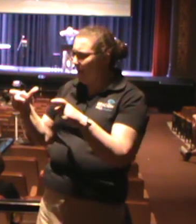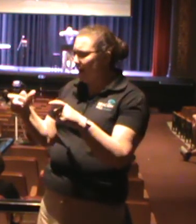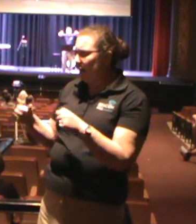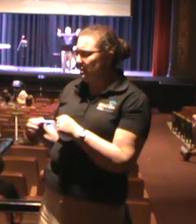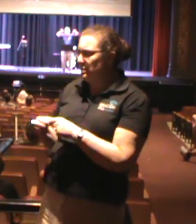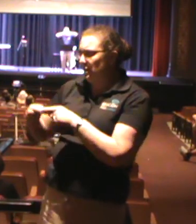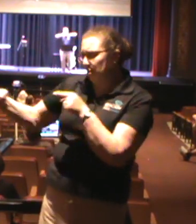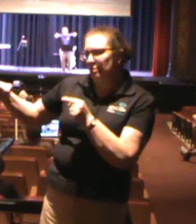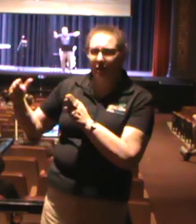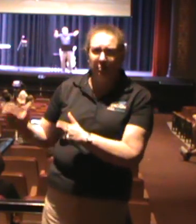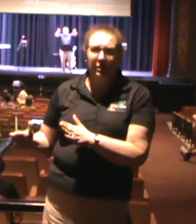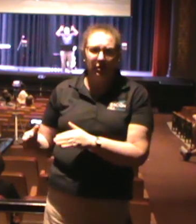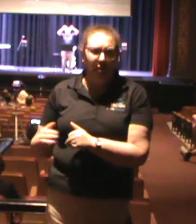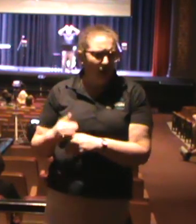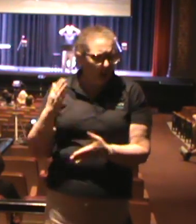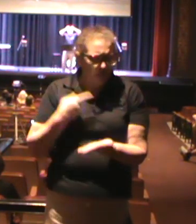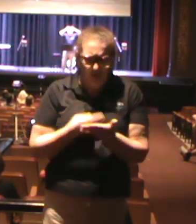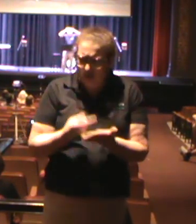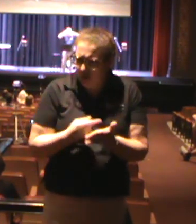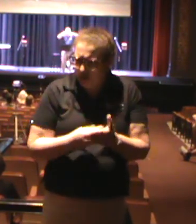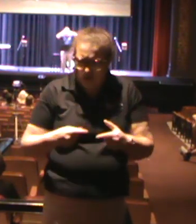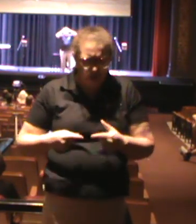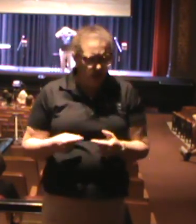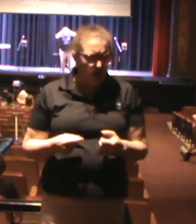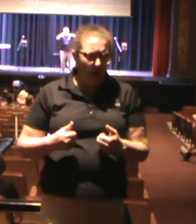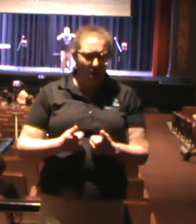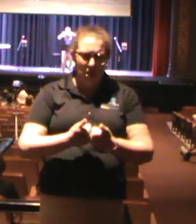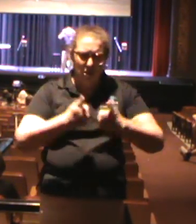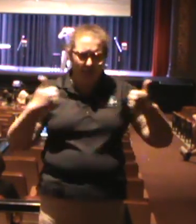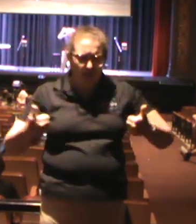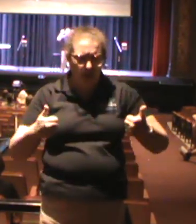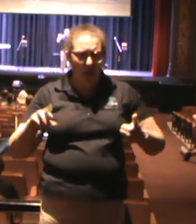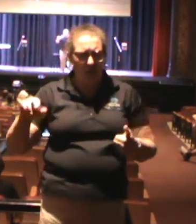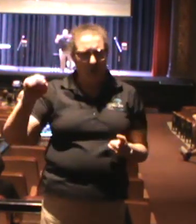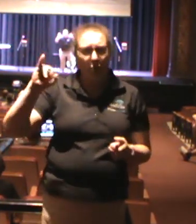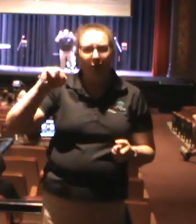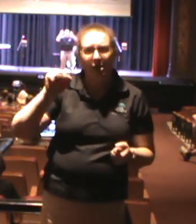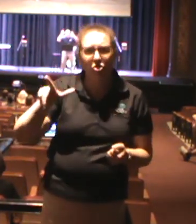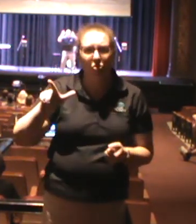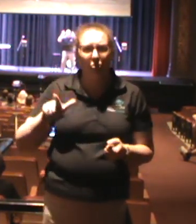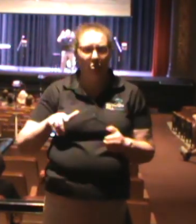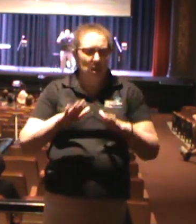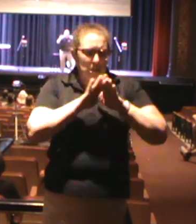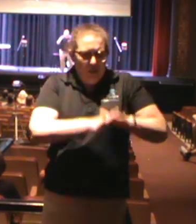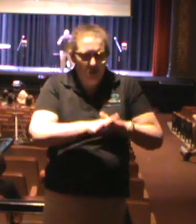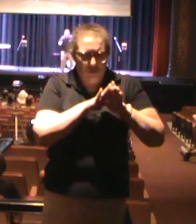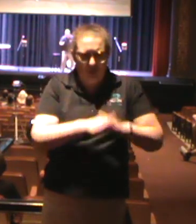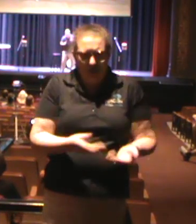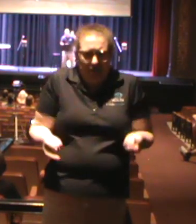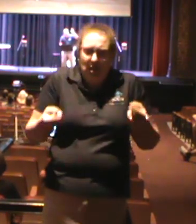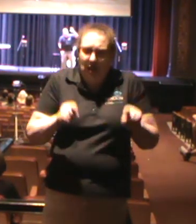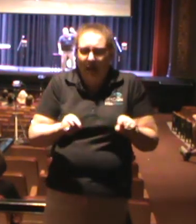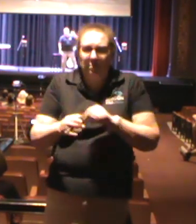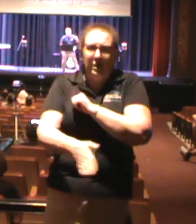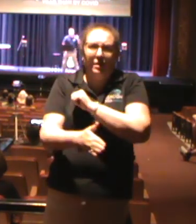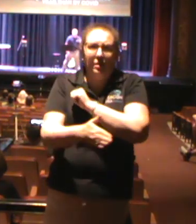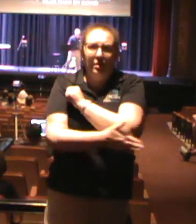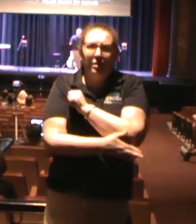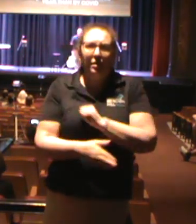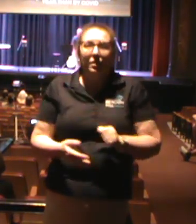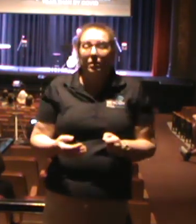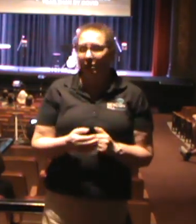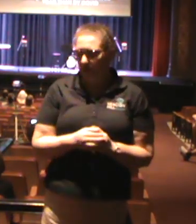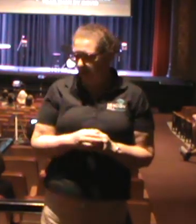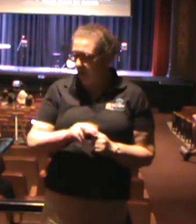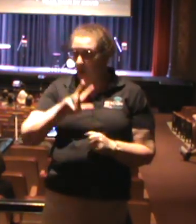torn this country apart. I'm talking about the racial tension that is going on in this country. I'm talking about three